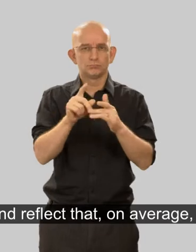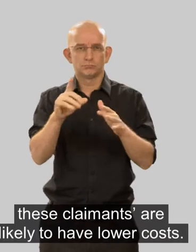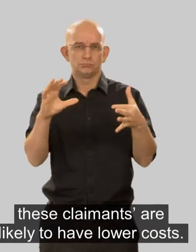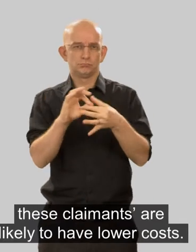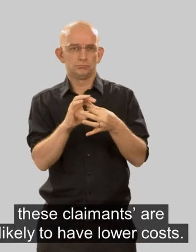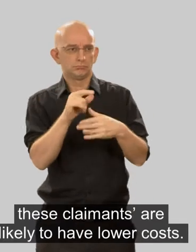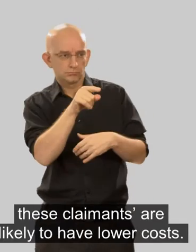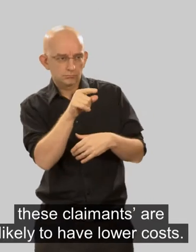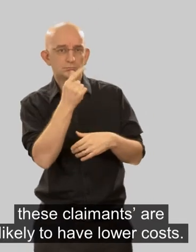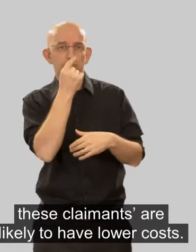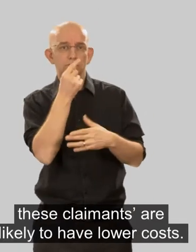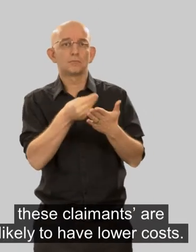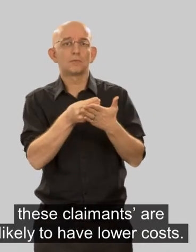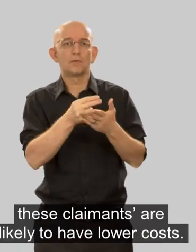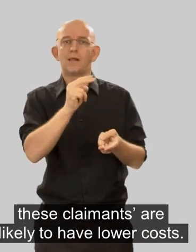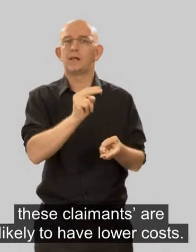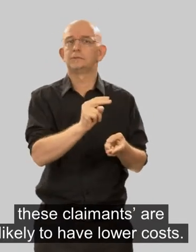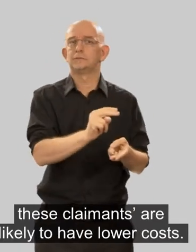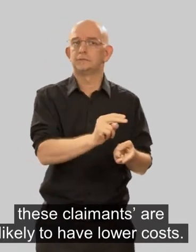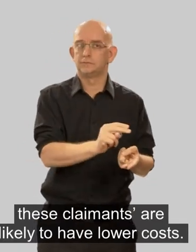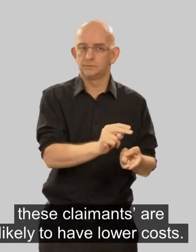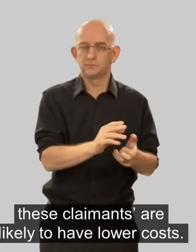these claimants are likely to have lower costs